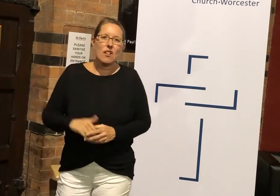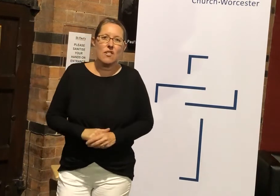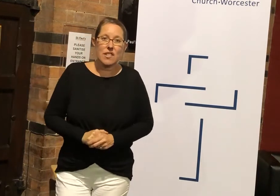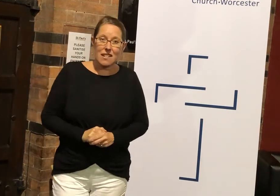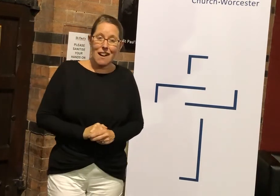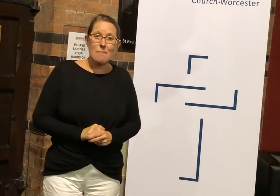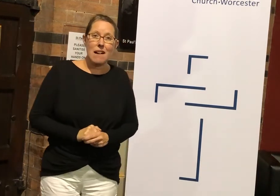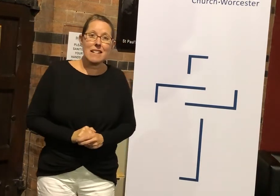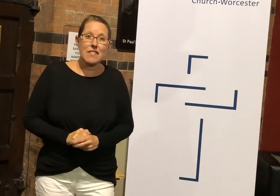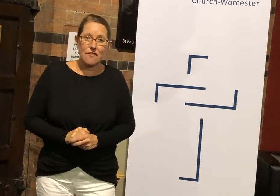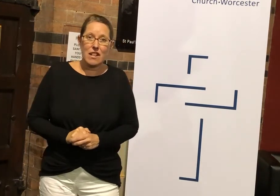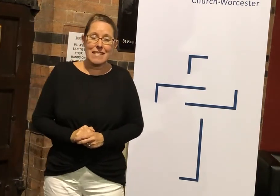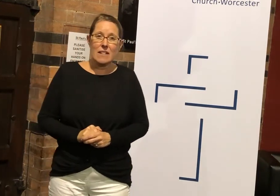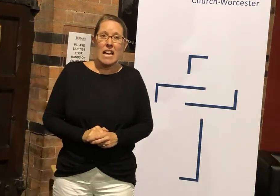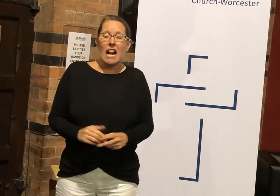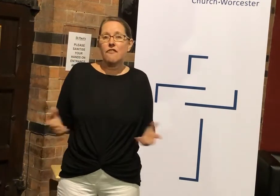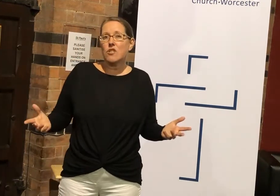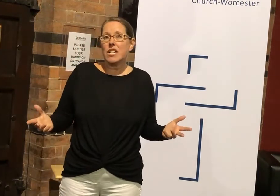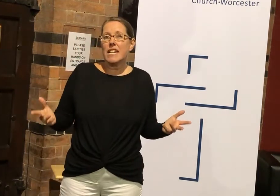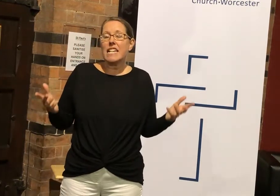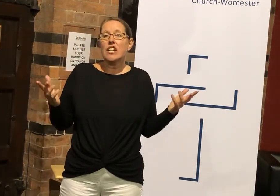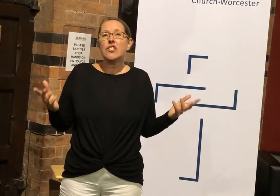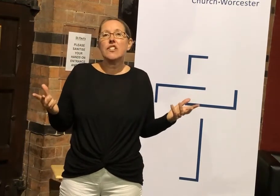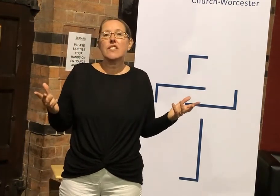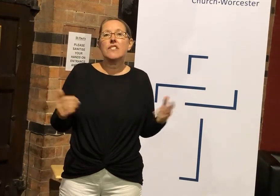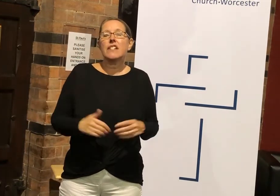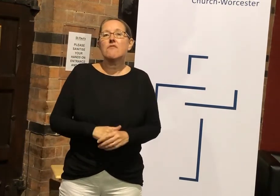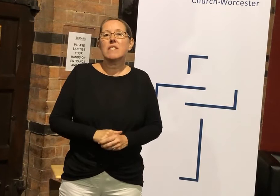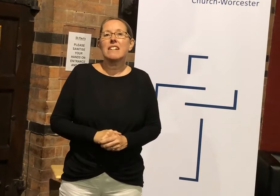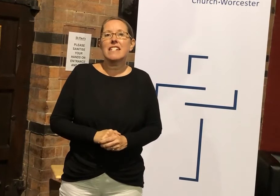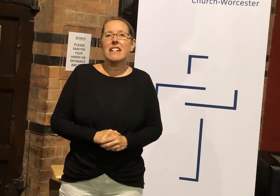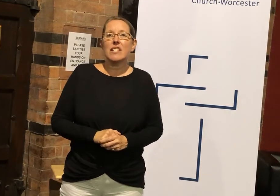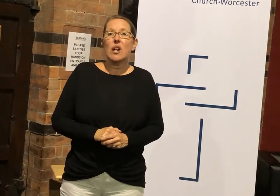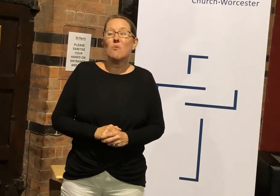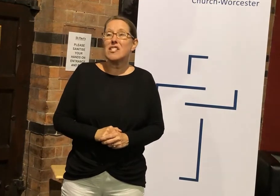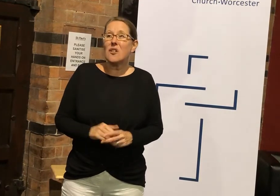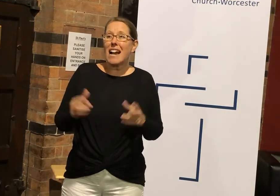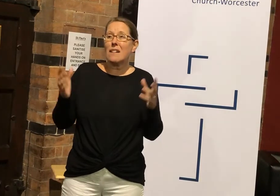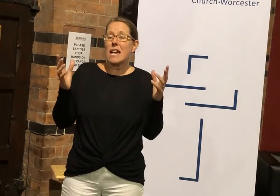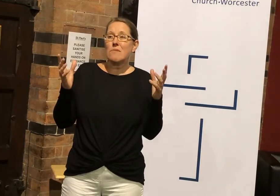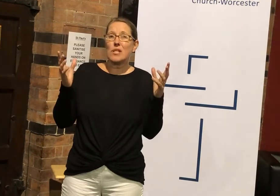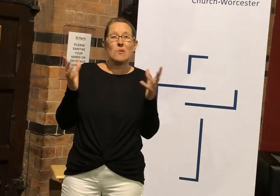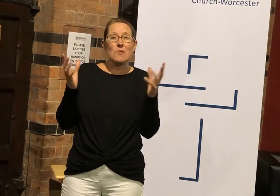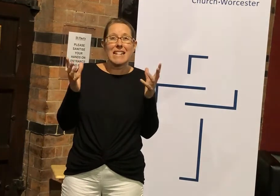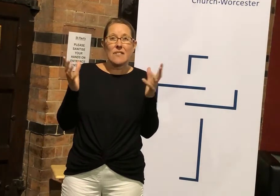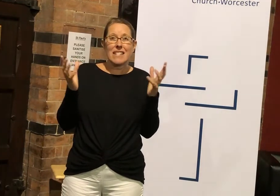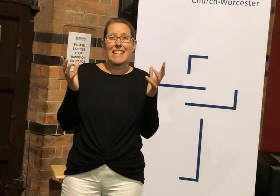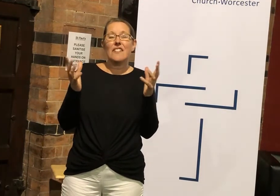onto the car park at the front. Unfortunately, due to the government guidelines, we're not able to all gather together